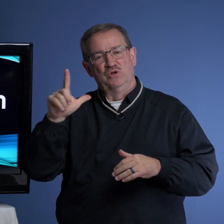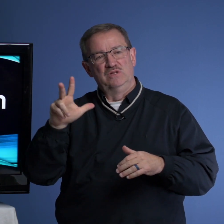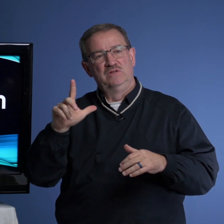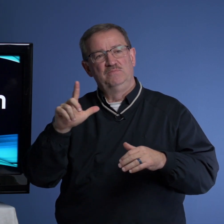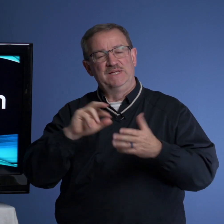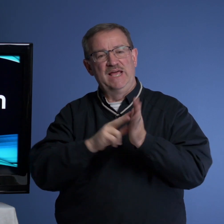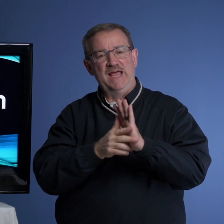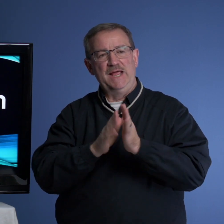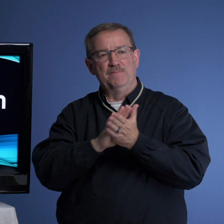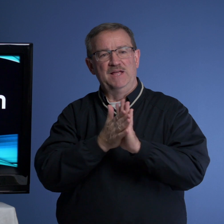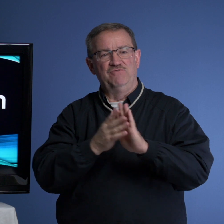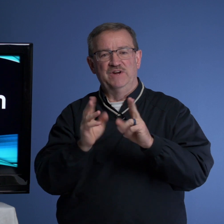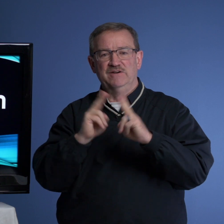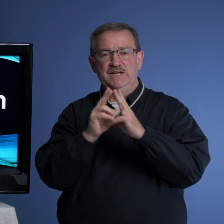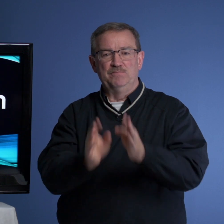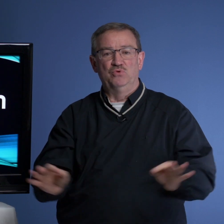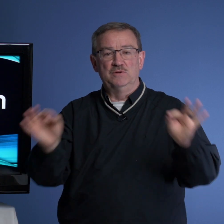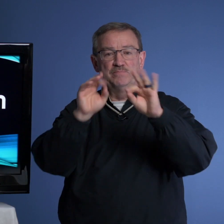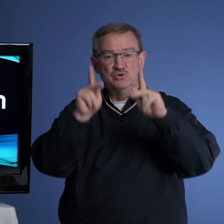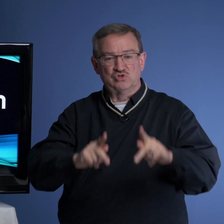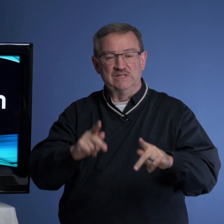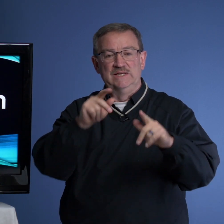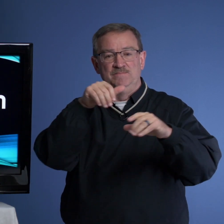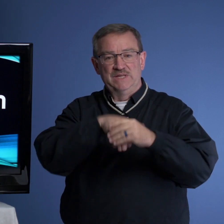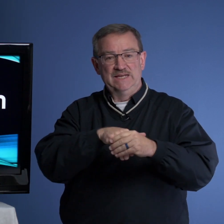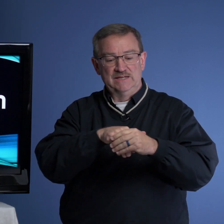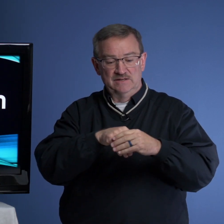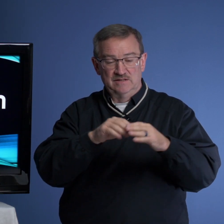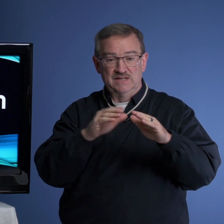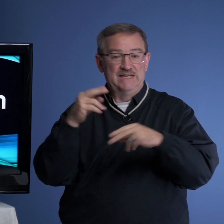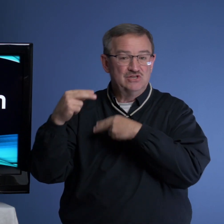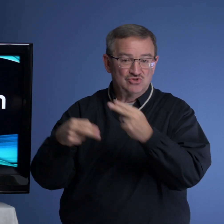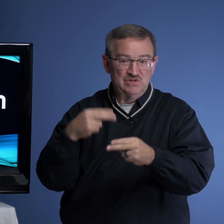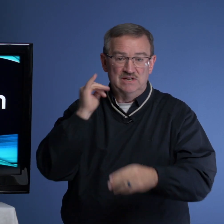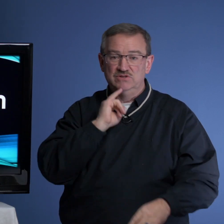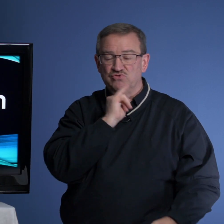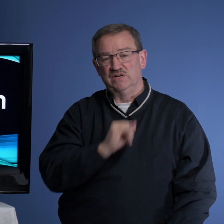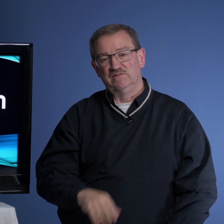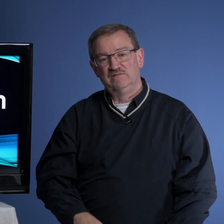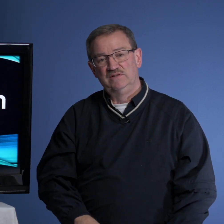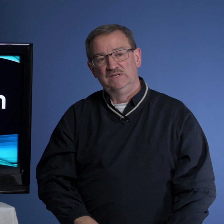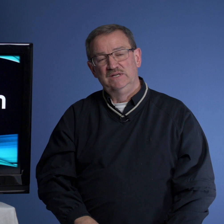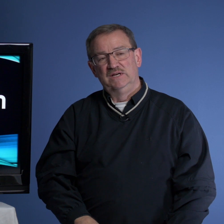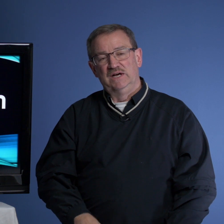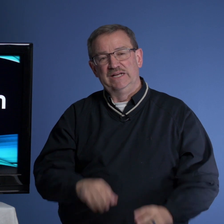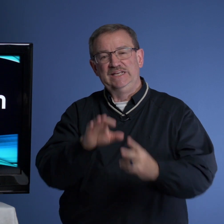became a very important person in the history of Israel. He